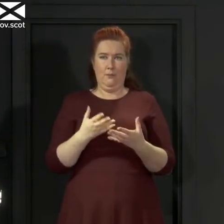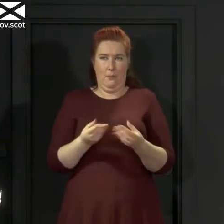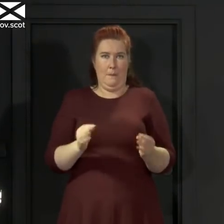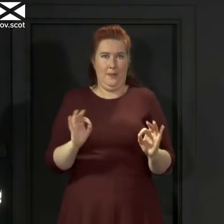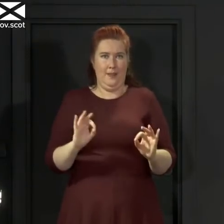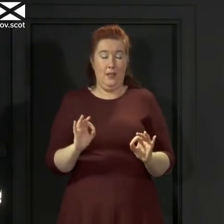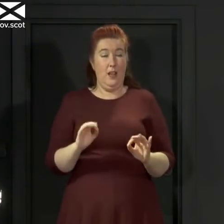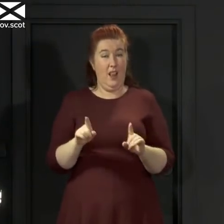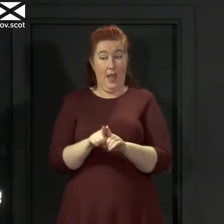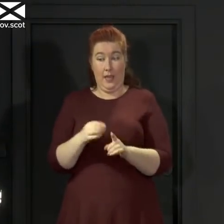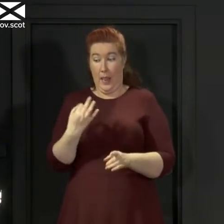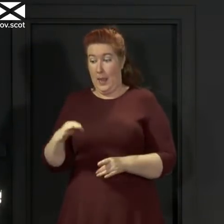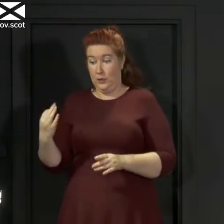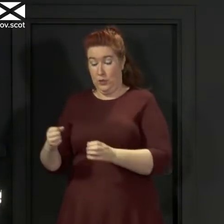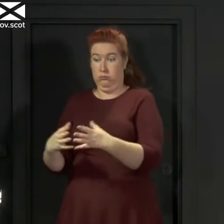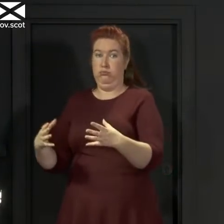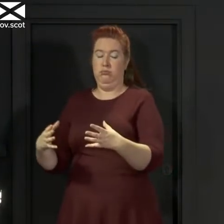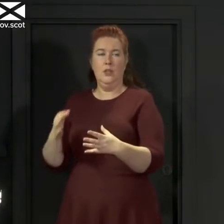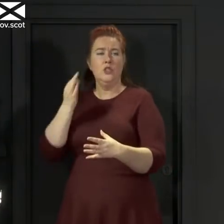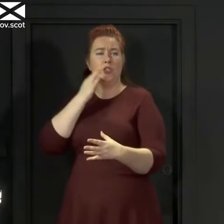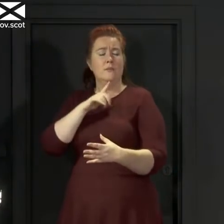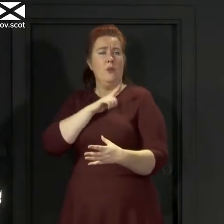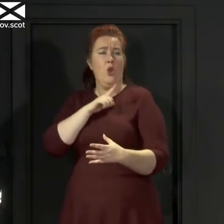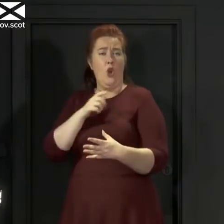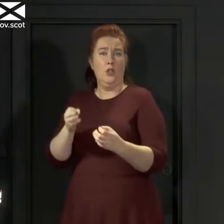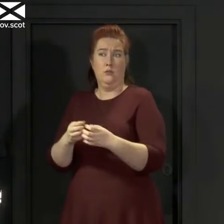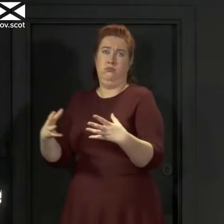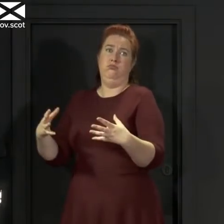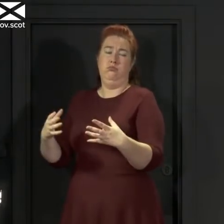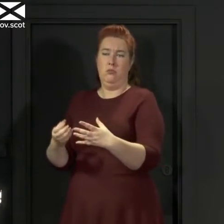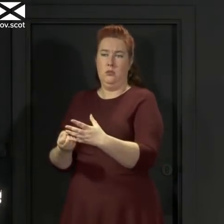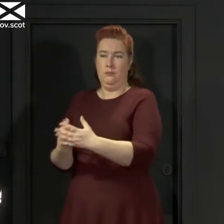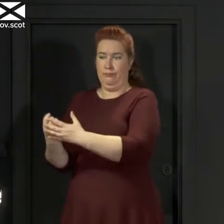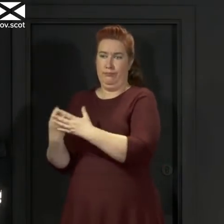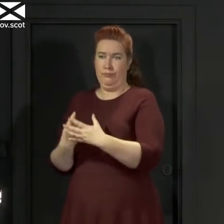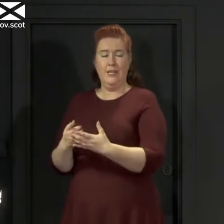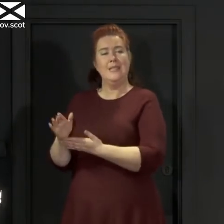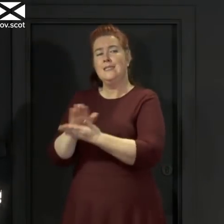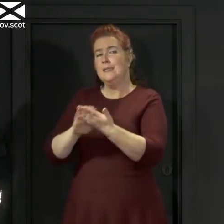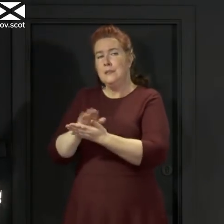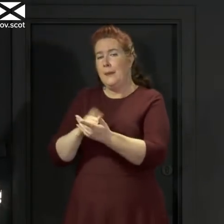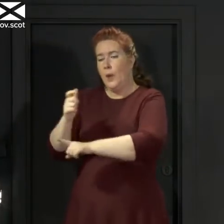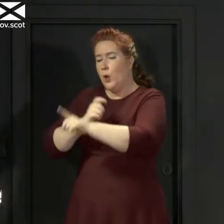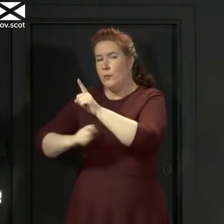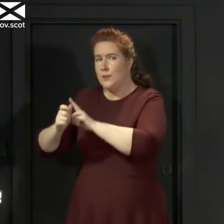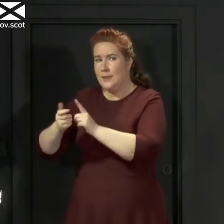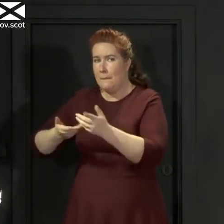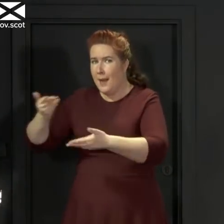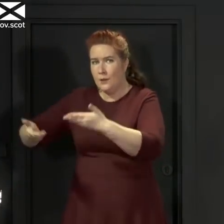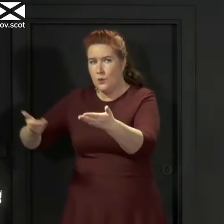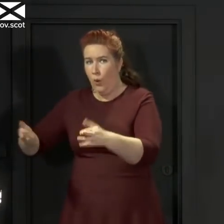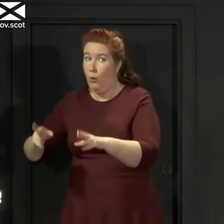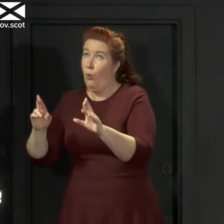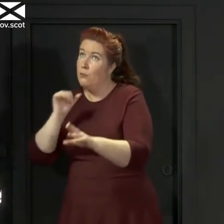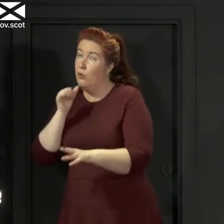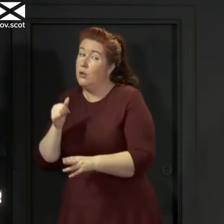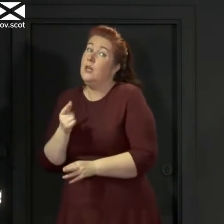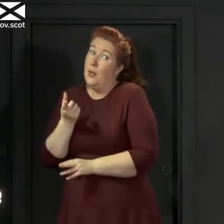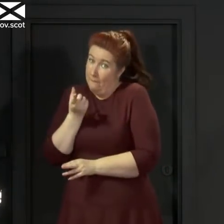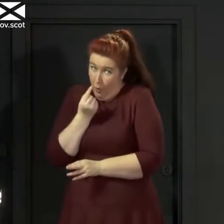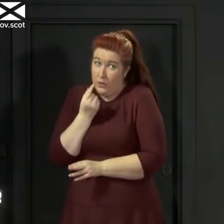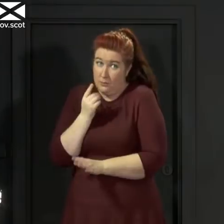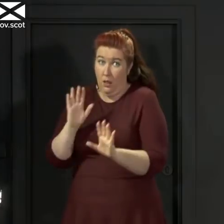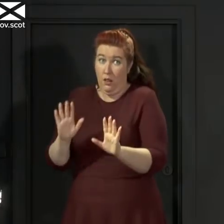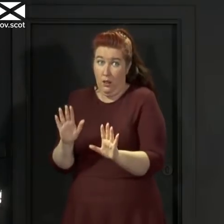outbreak as we've seen in Lanarkshire hopefully doesn't mean that that leads to widespread community transmission it could and that is the